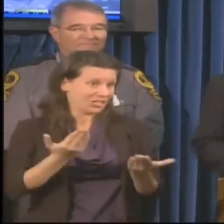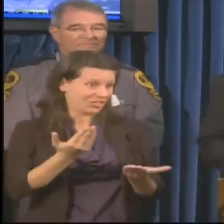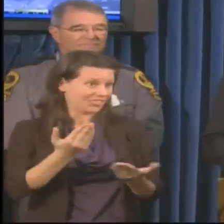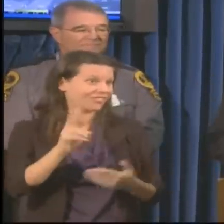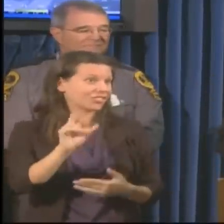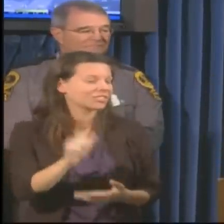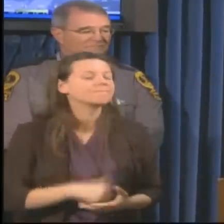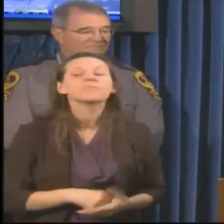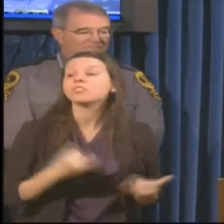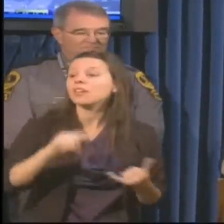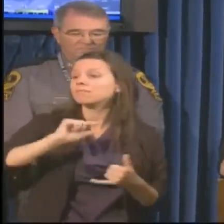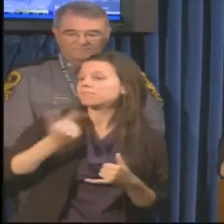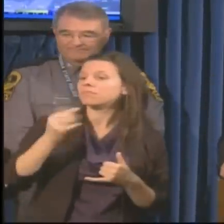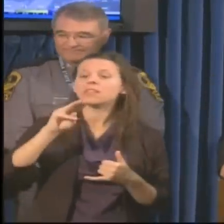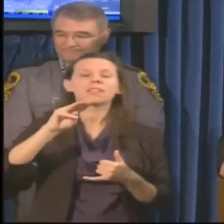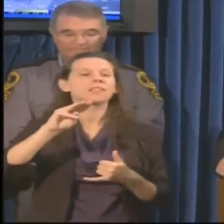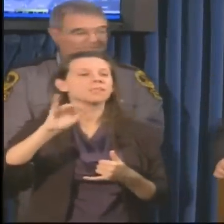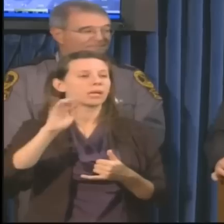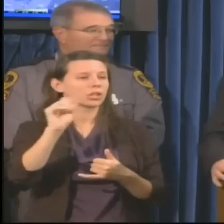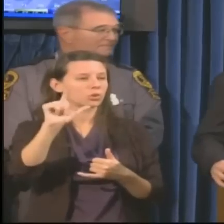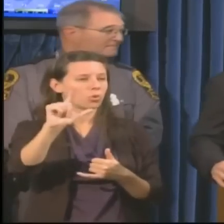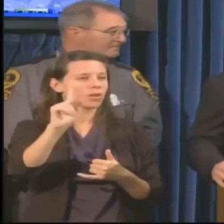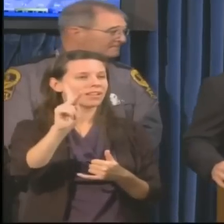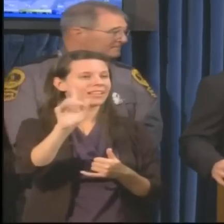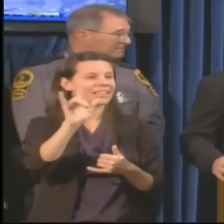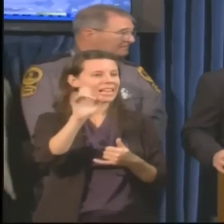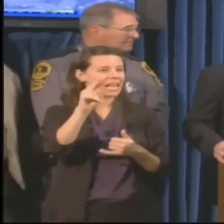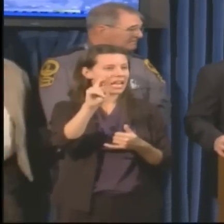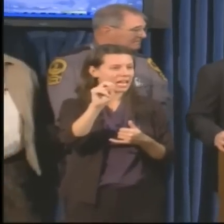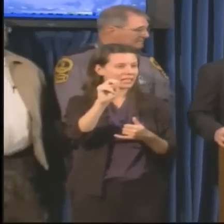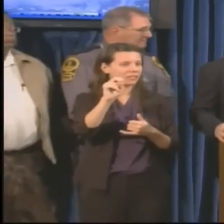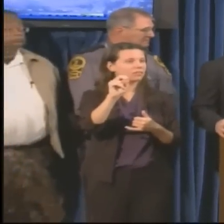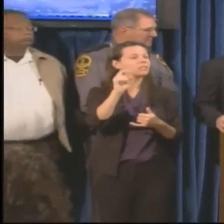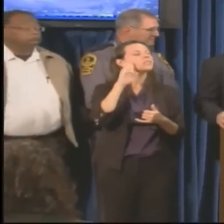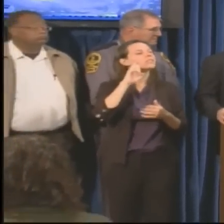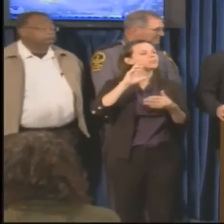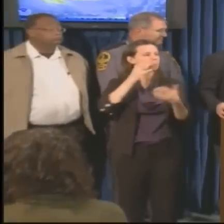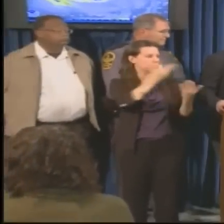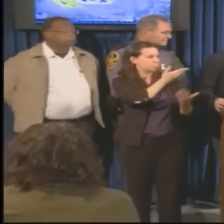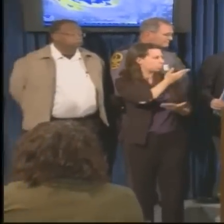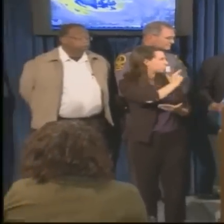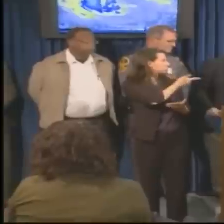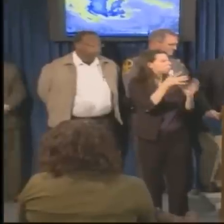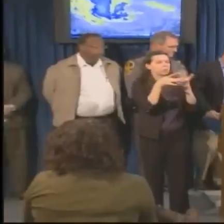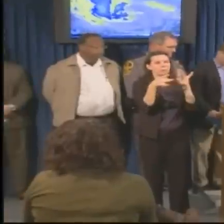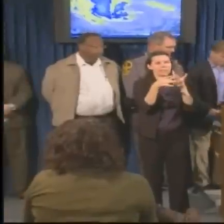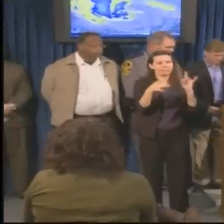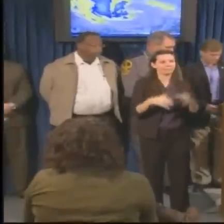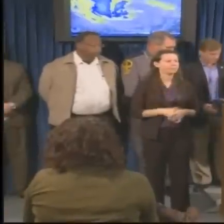with that, I'm going to ask Michael Klein, our head of the Department of Emergency Management, if he will come forward and give some further updates. Michael.